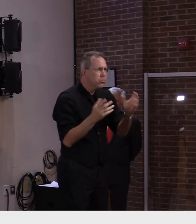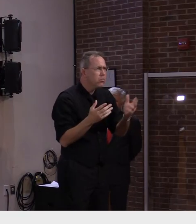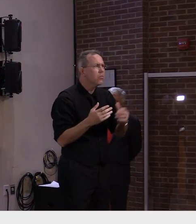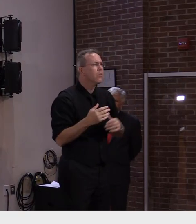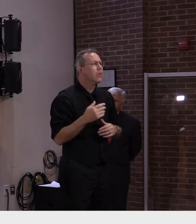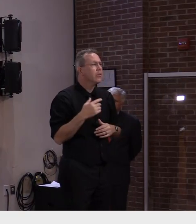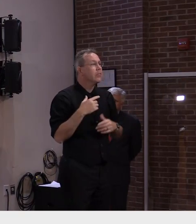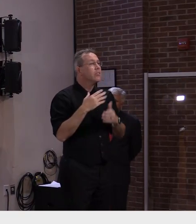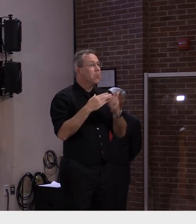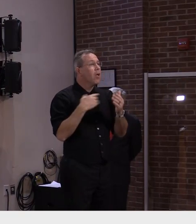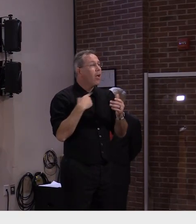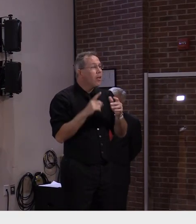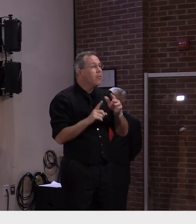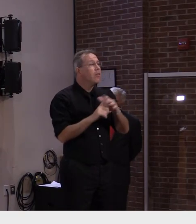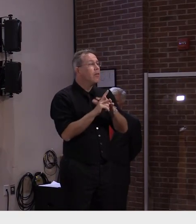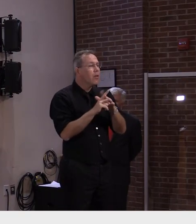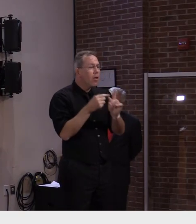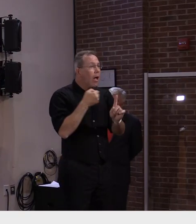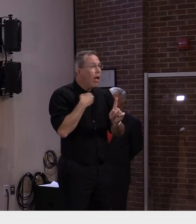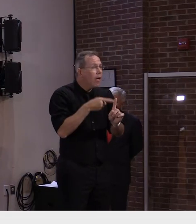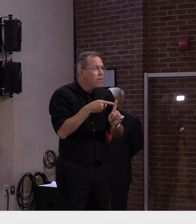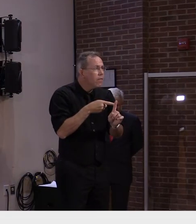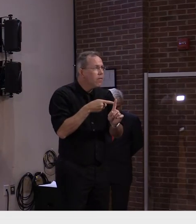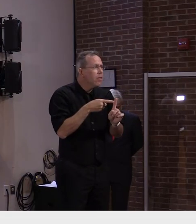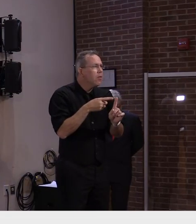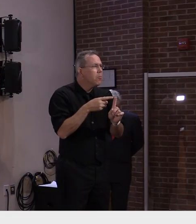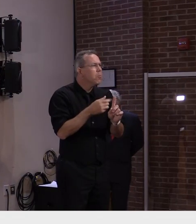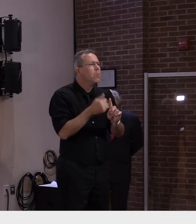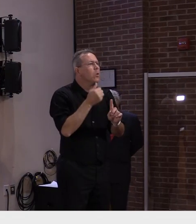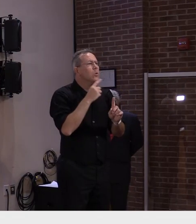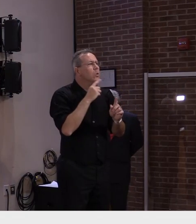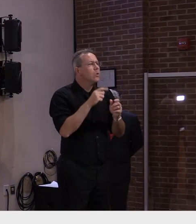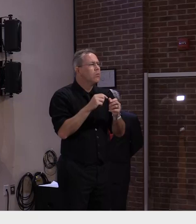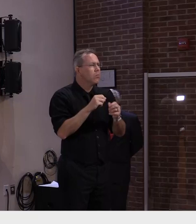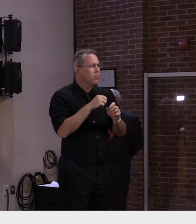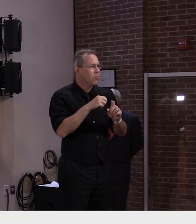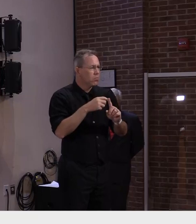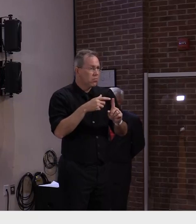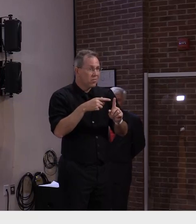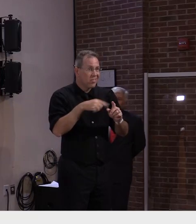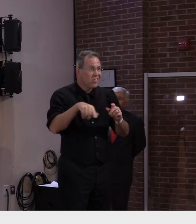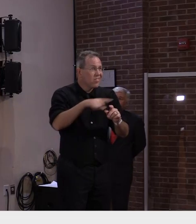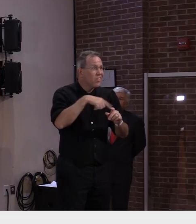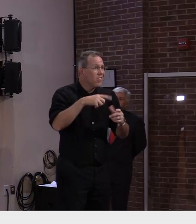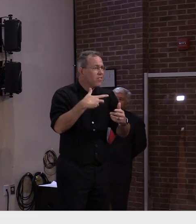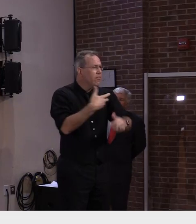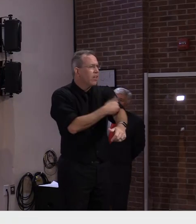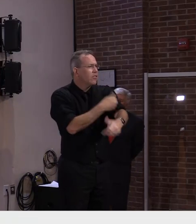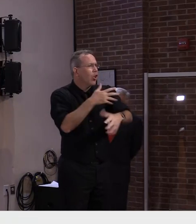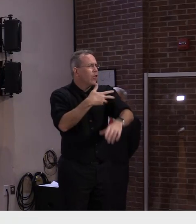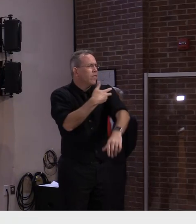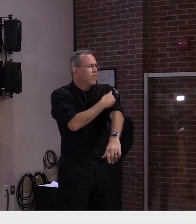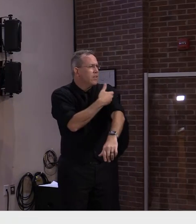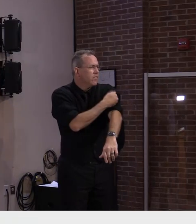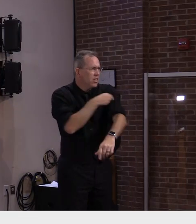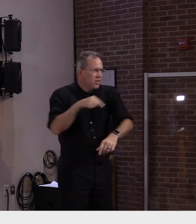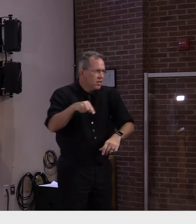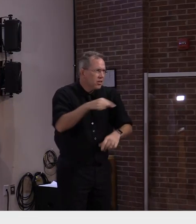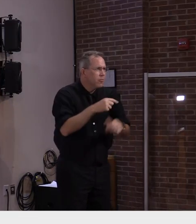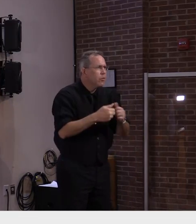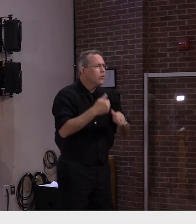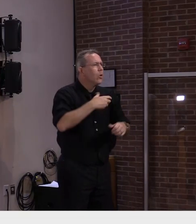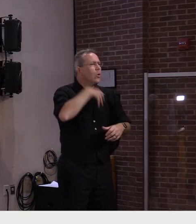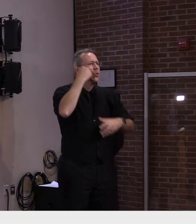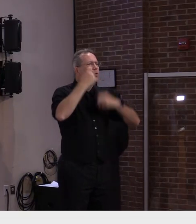but fortunately, the majority of them are already previously vaccinated if they're residents of the nursing home. And do not have